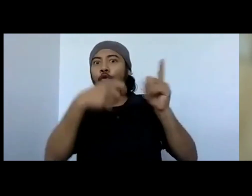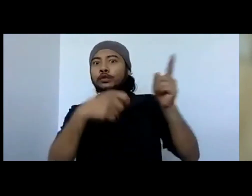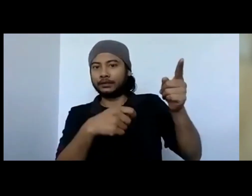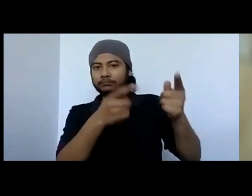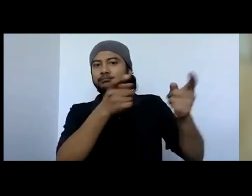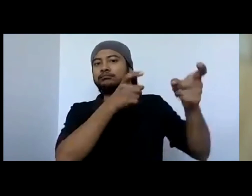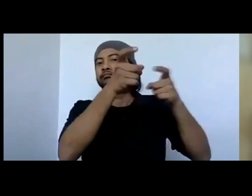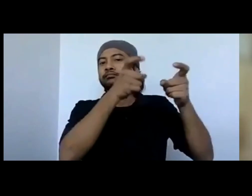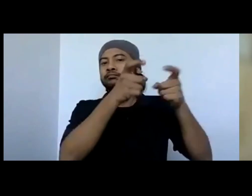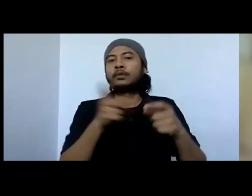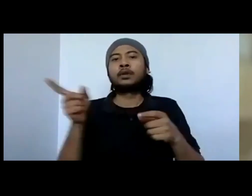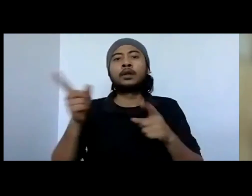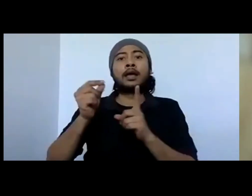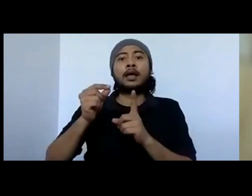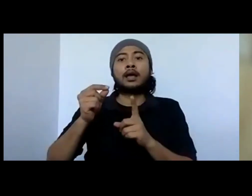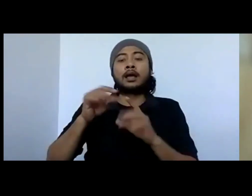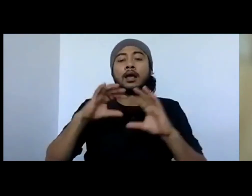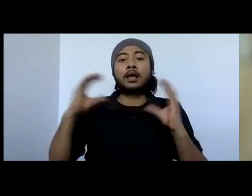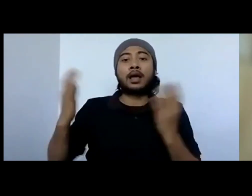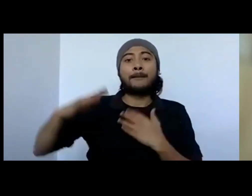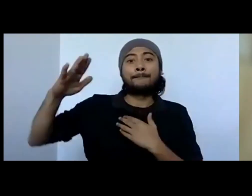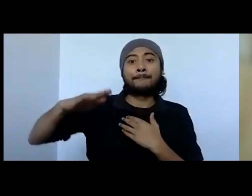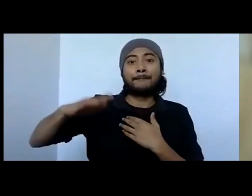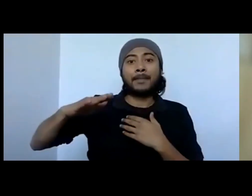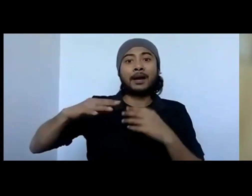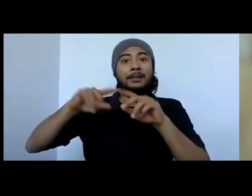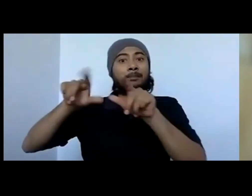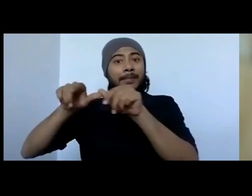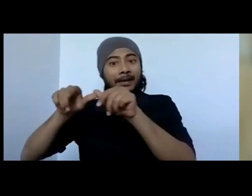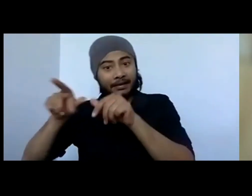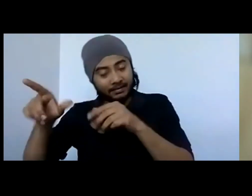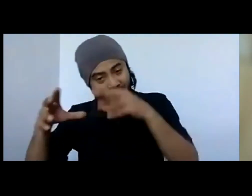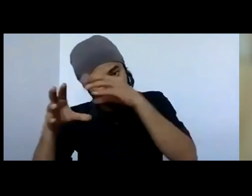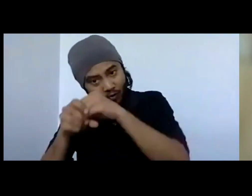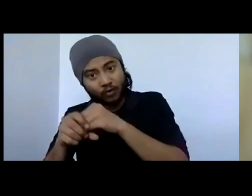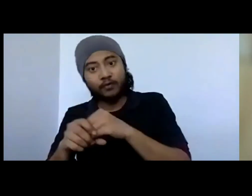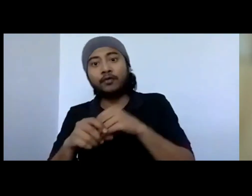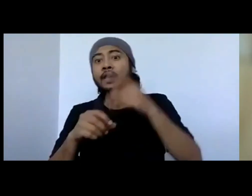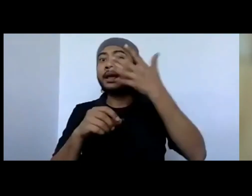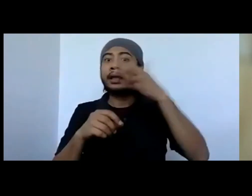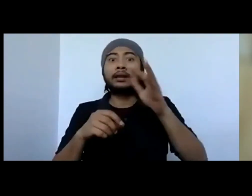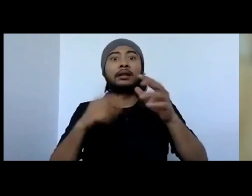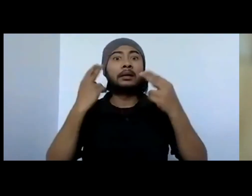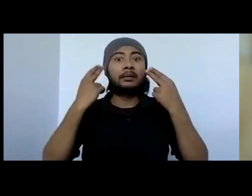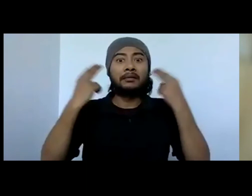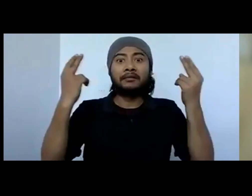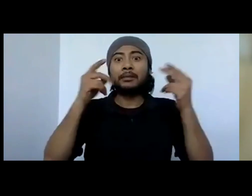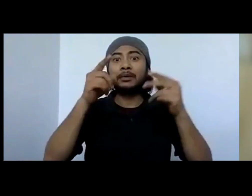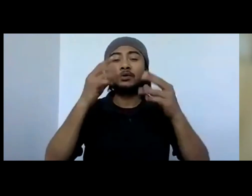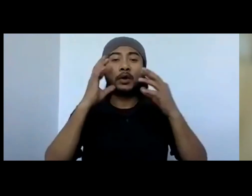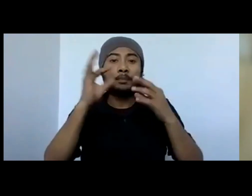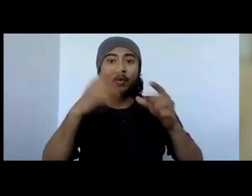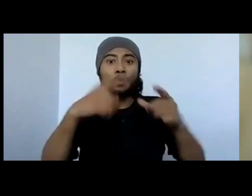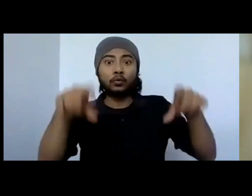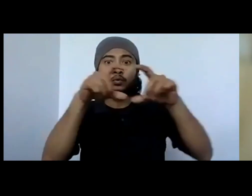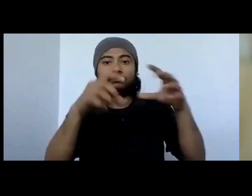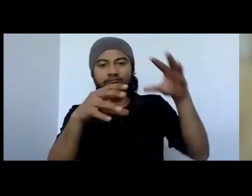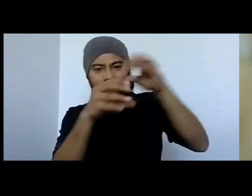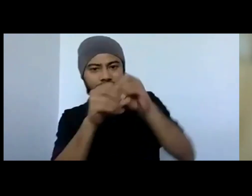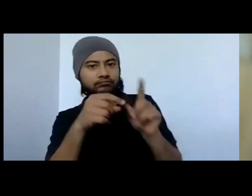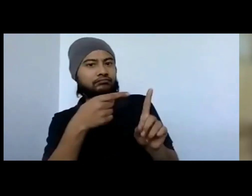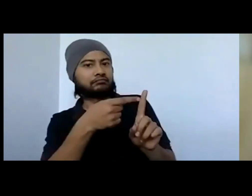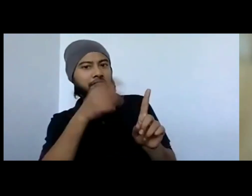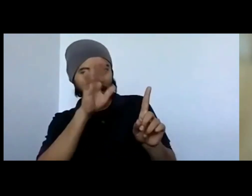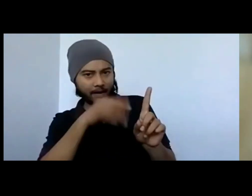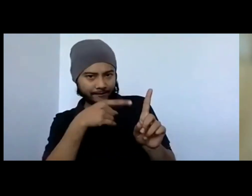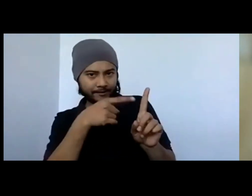joint parliamentary meetings. Also, he's been part of the UNCTAD events. And he takes these issues with very fine lenses